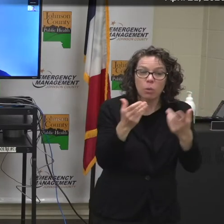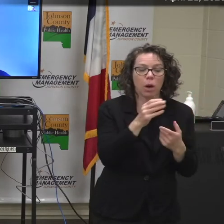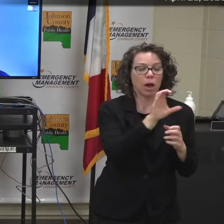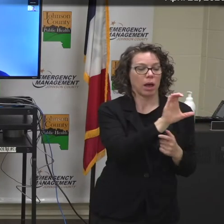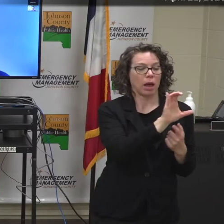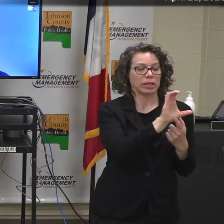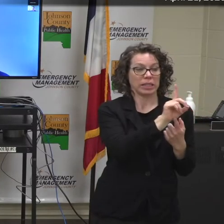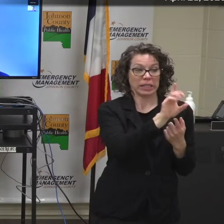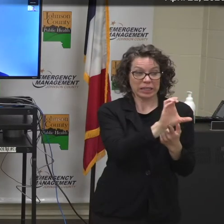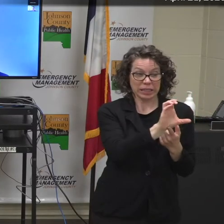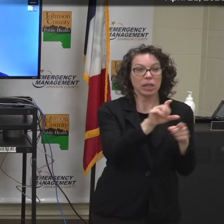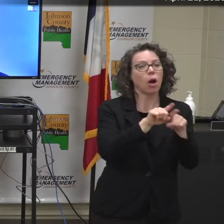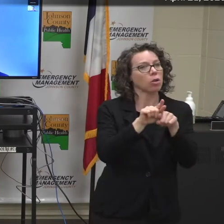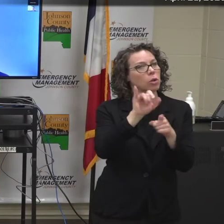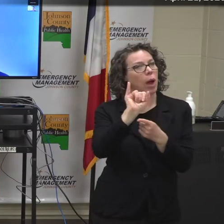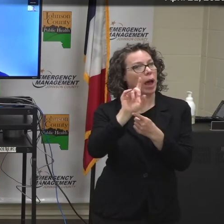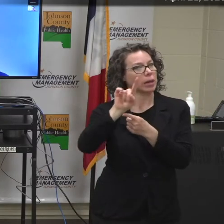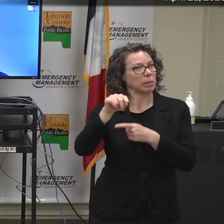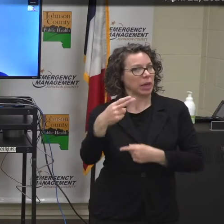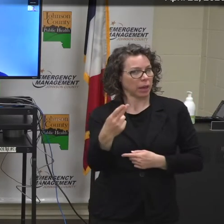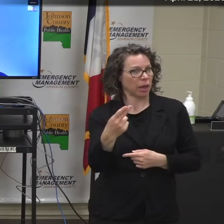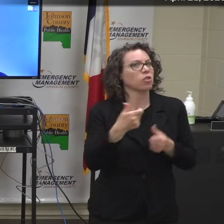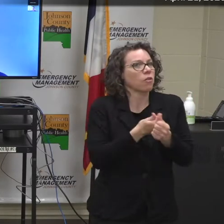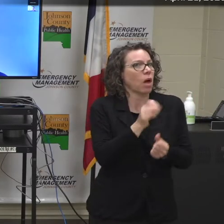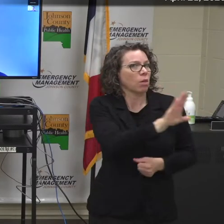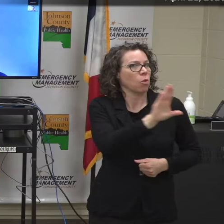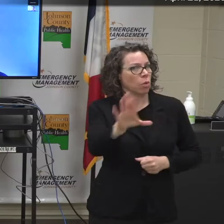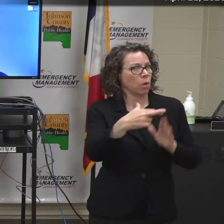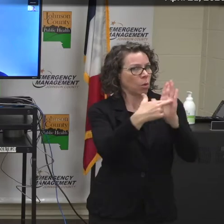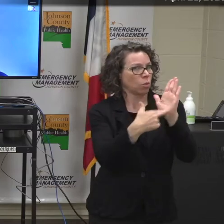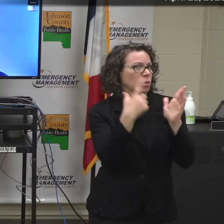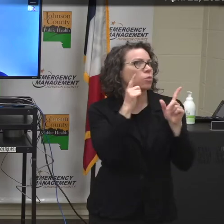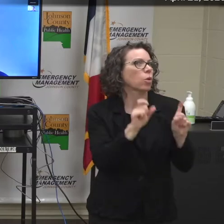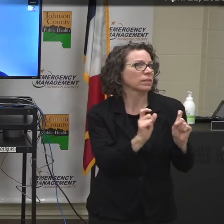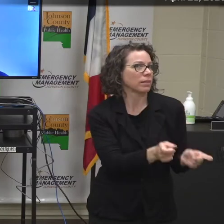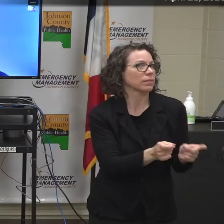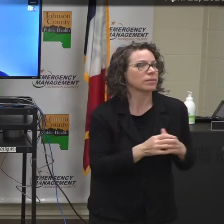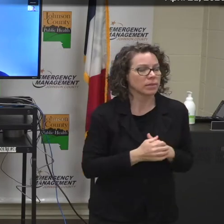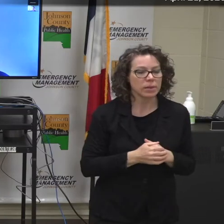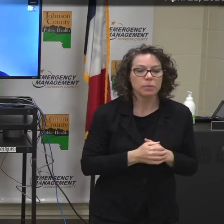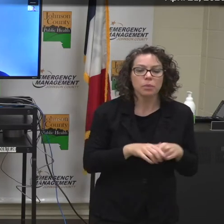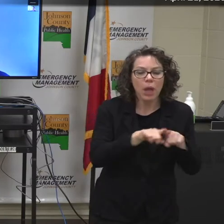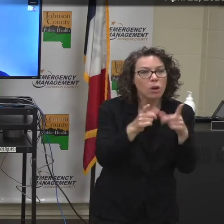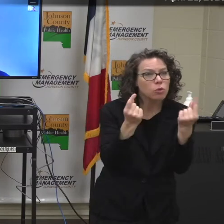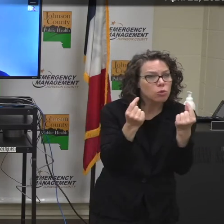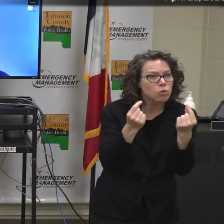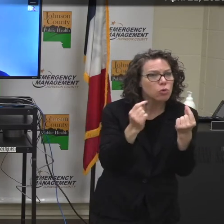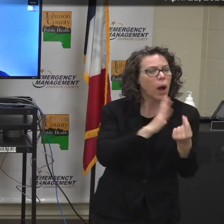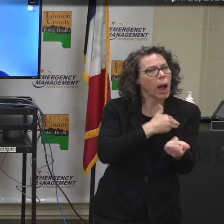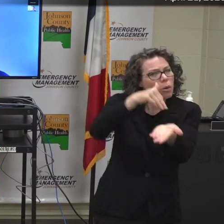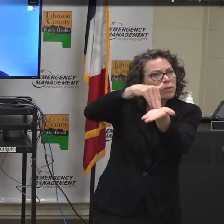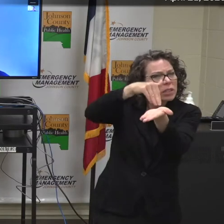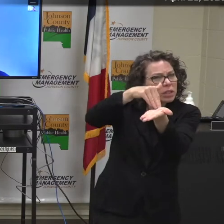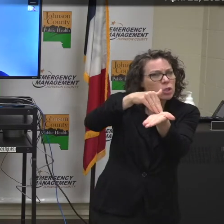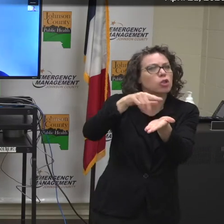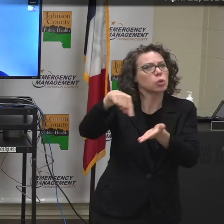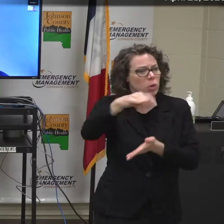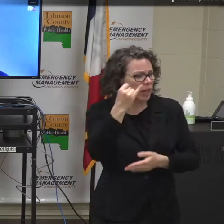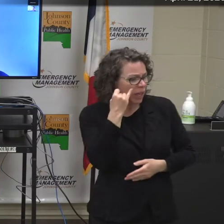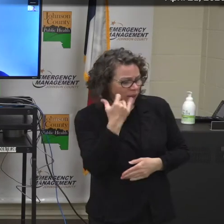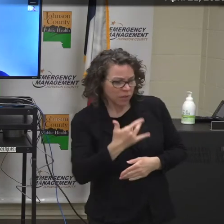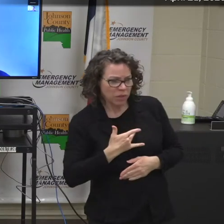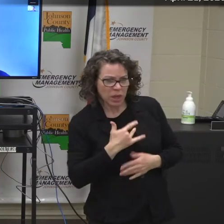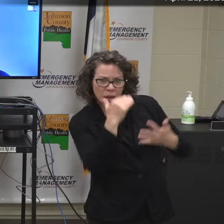offer an opportunity for our physicians to test when people don't fit the